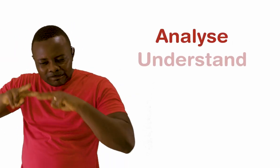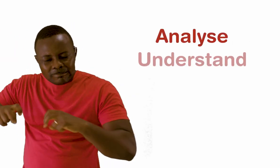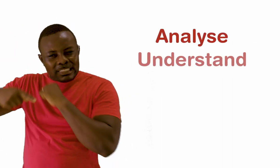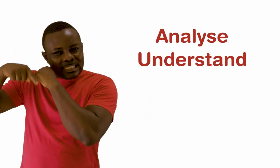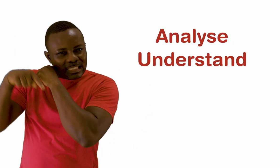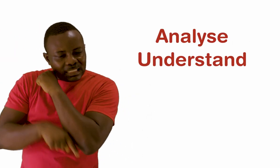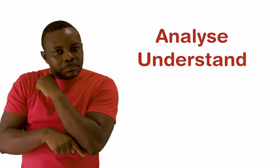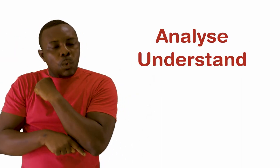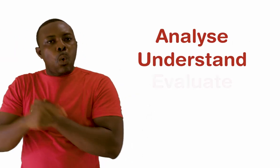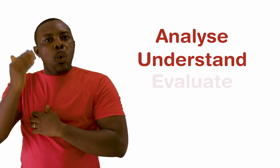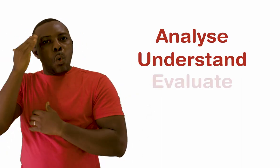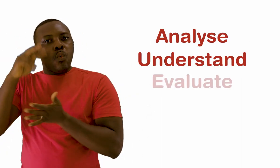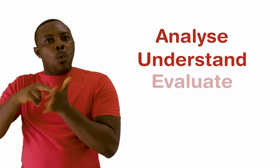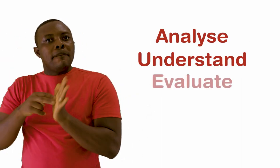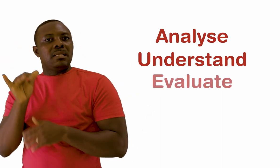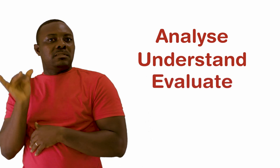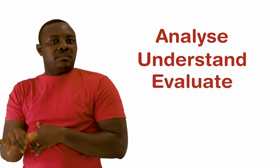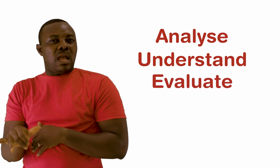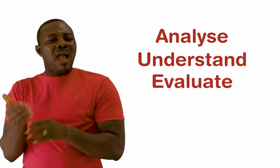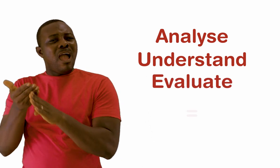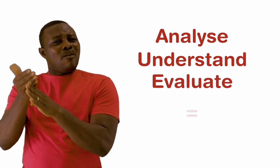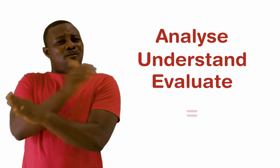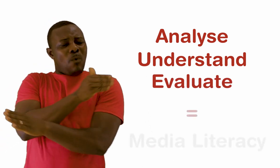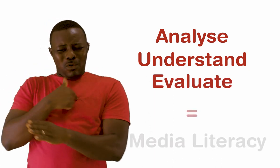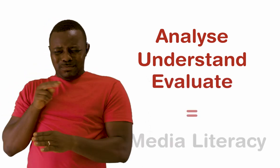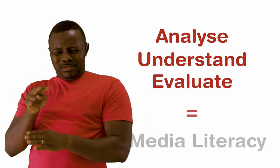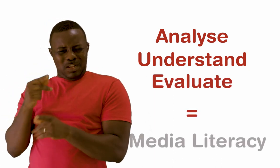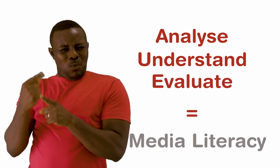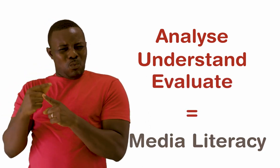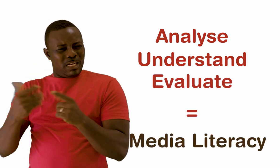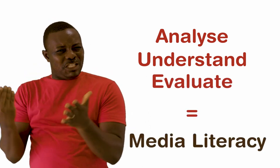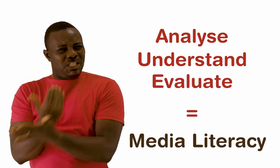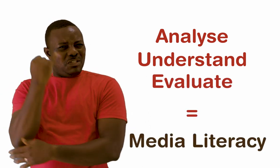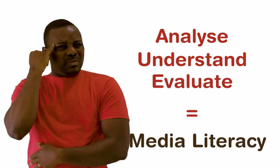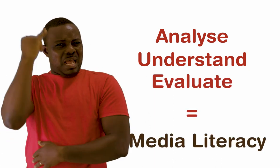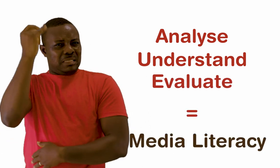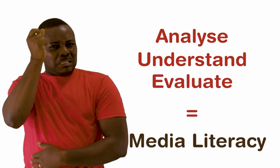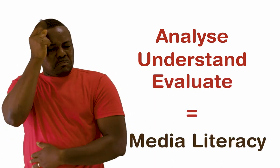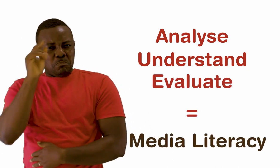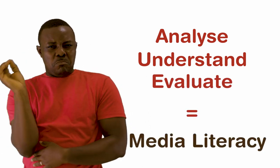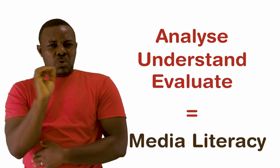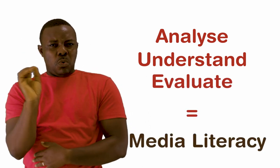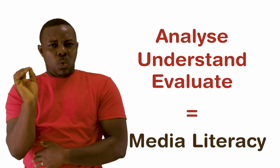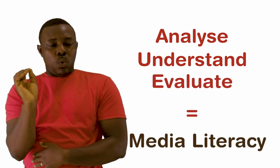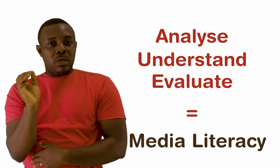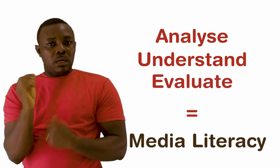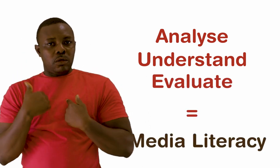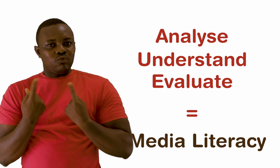understanding, and to give an in-depth evaluation. This media literacy was new to me. I really had no idea what it was all about.